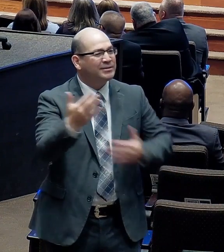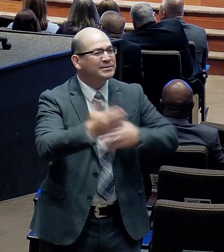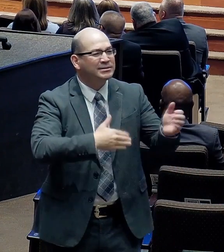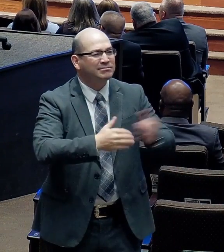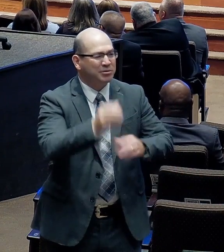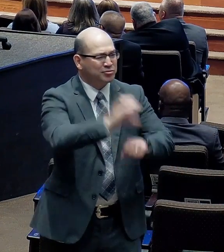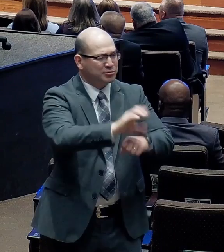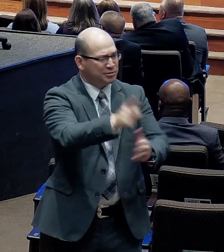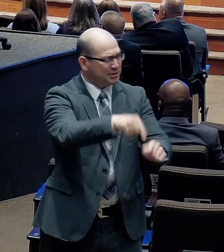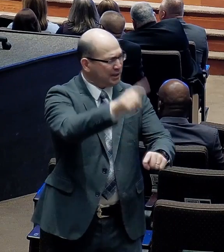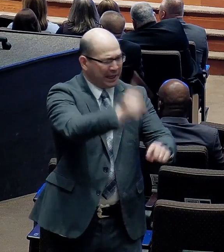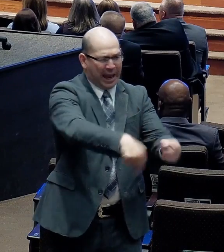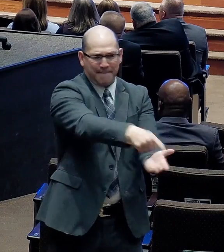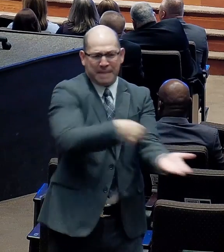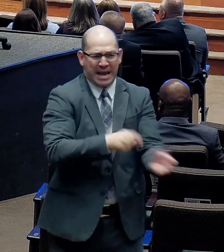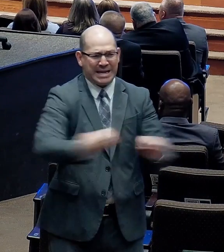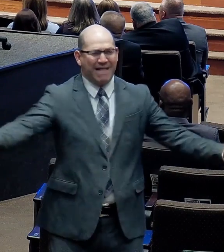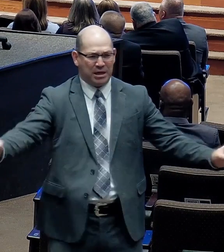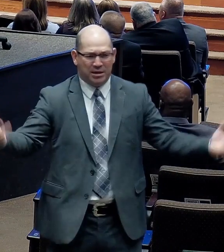Amazing. Amazing.